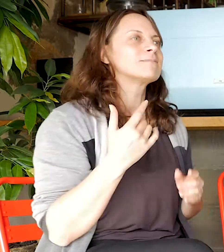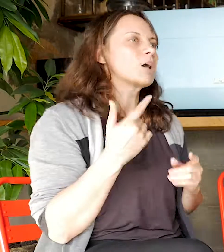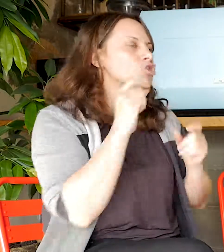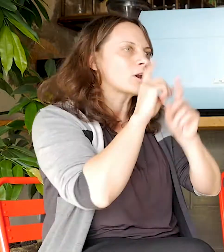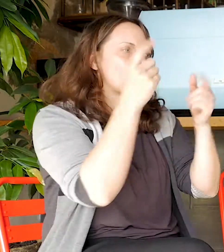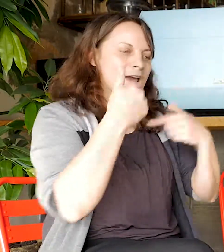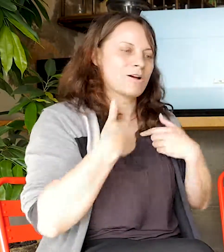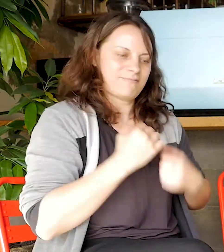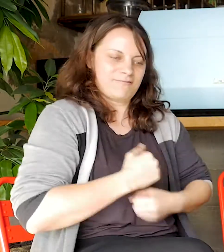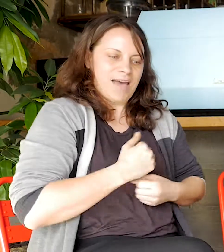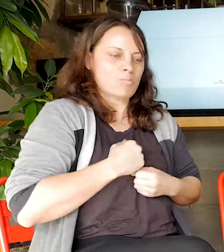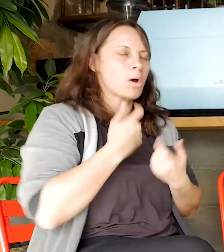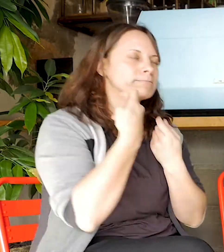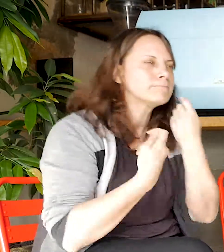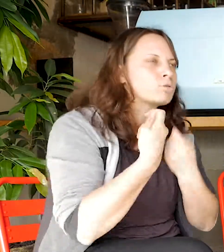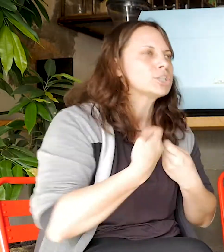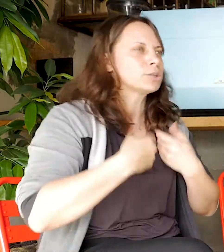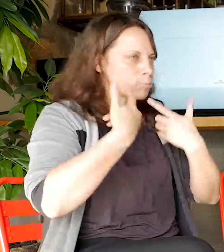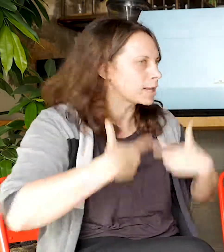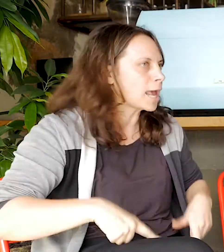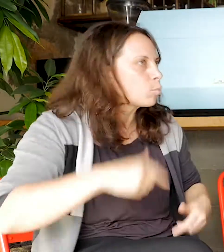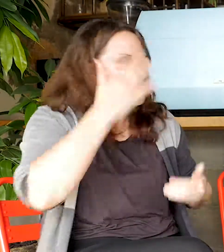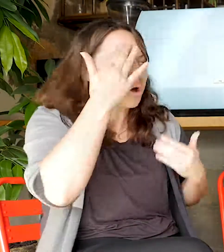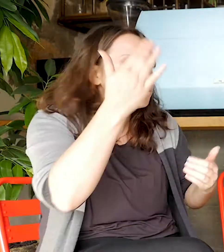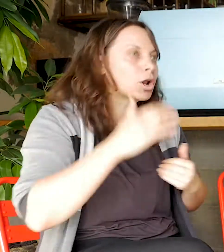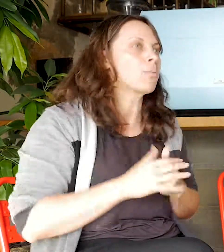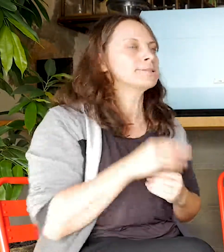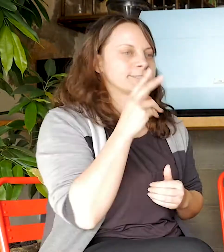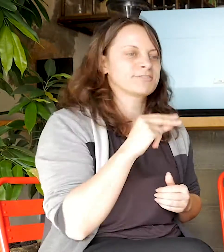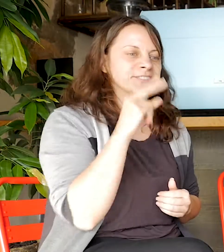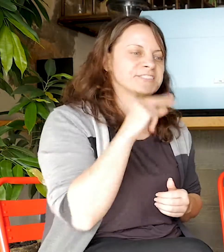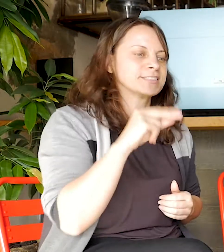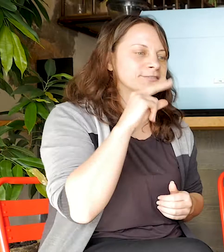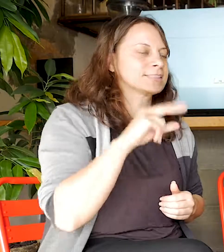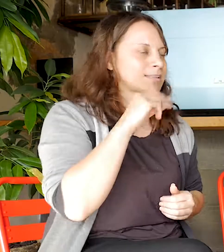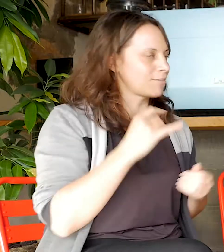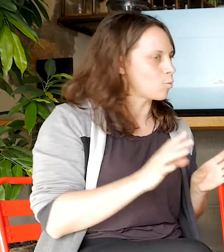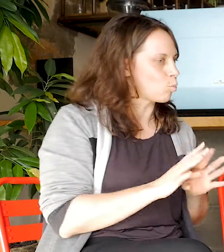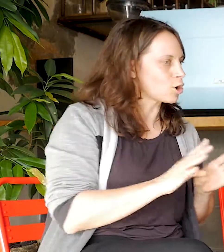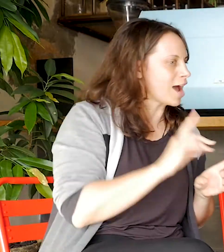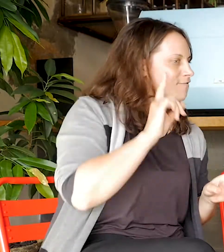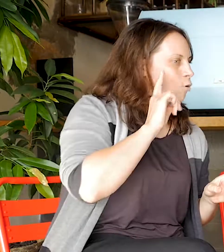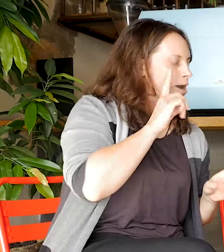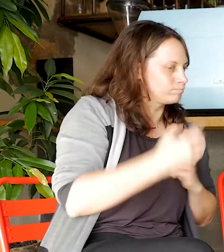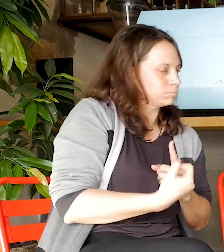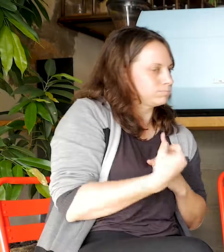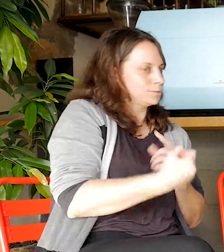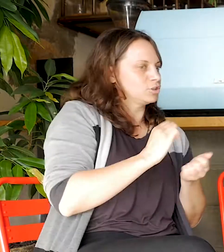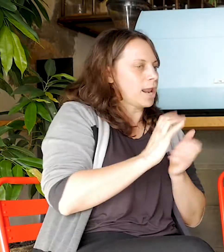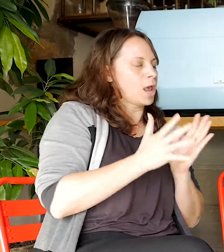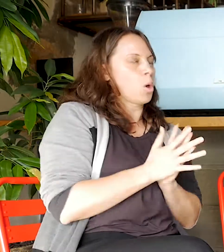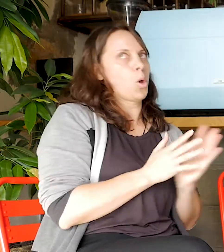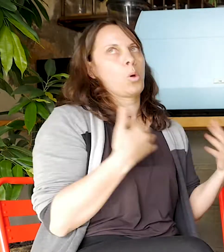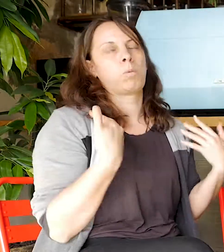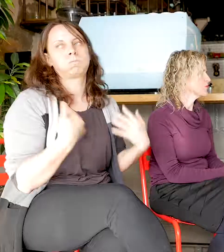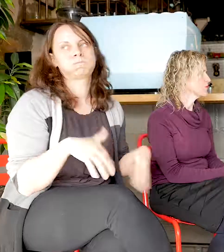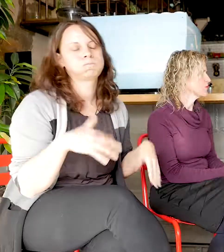sort of have that sort of heightened awareness around using your physicality. Yeah, it's definitely powerful. mean, you know, expression can